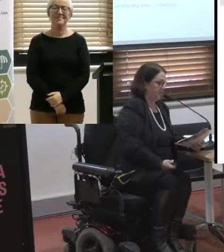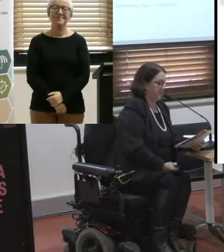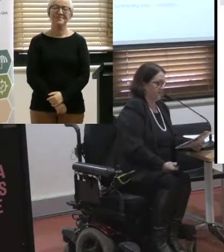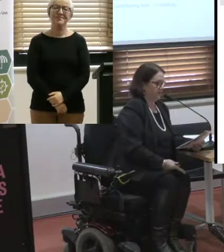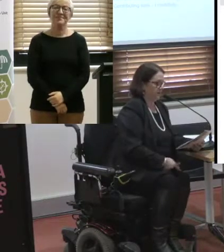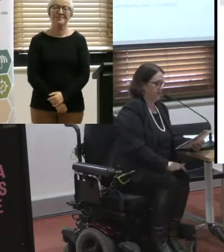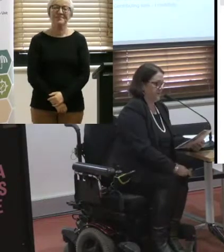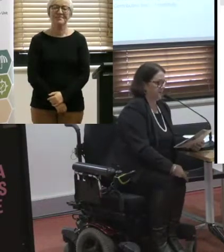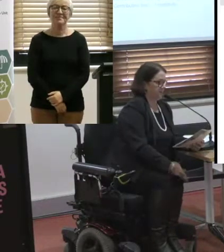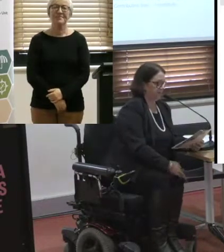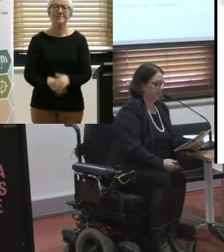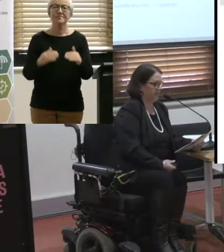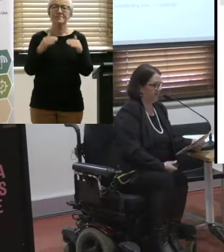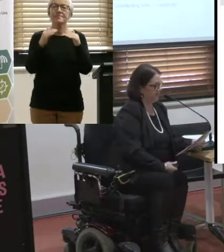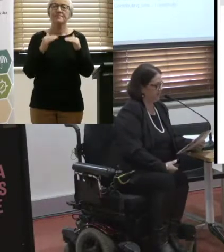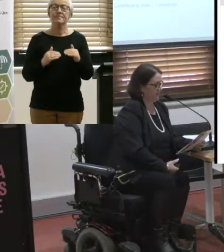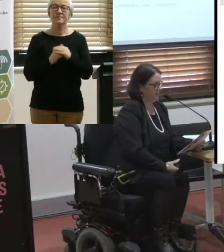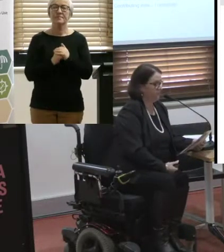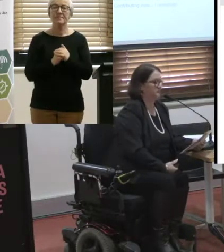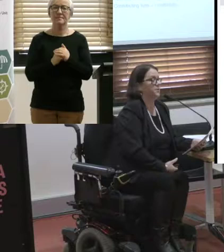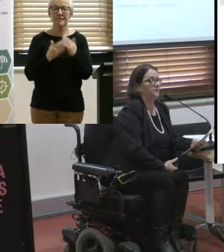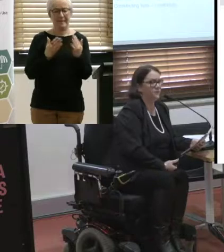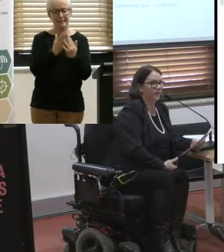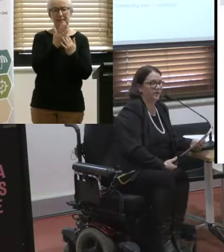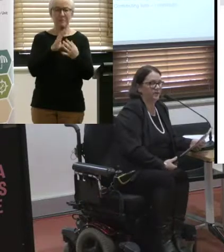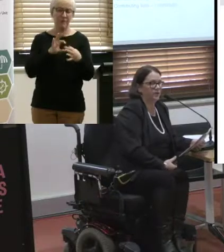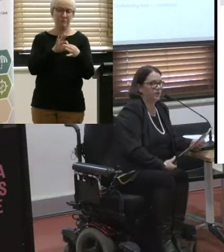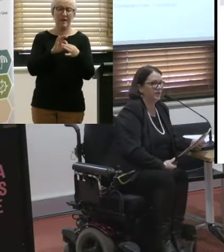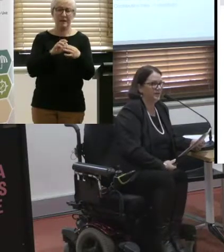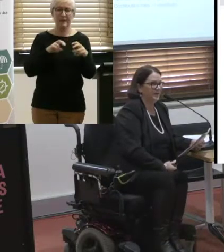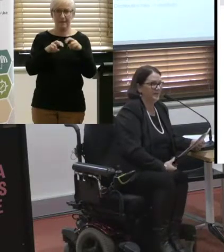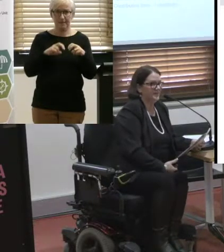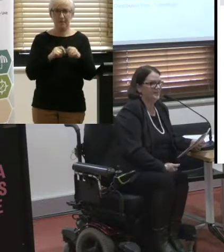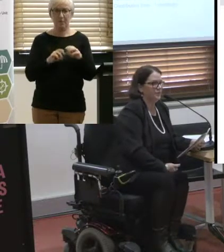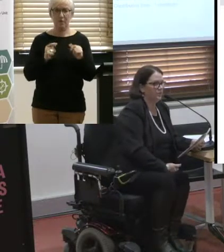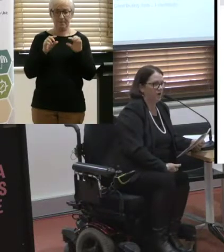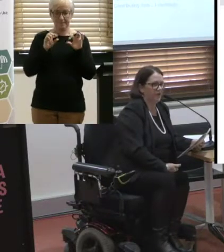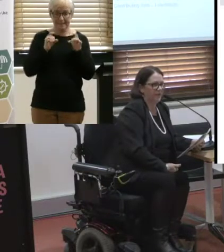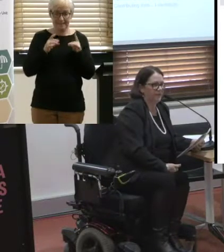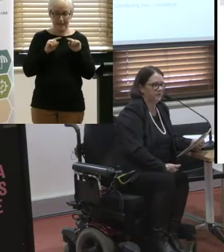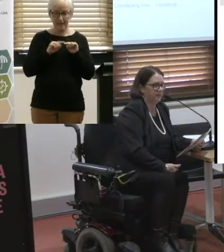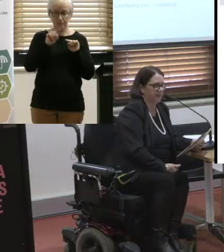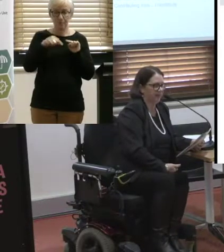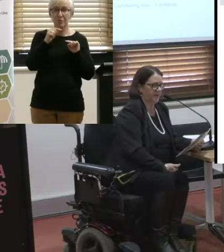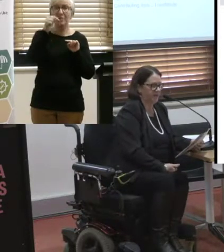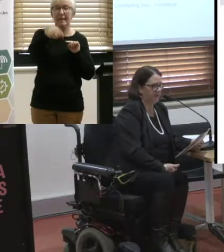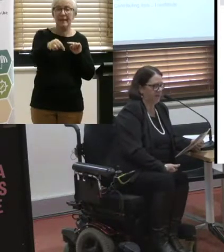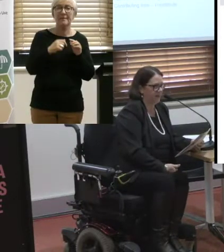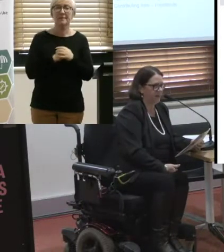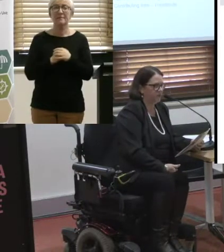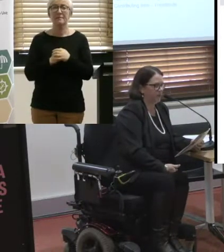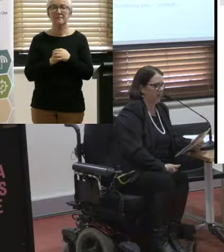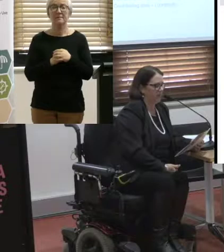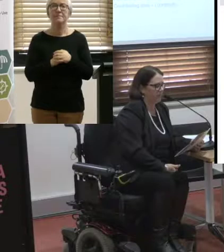OK, so accessibility-related activities include the point-to-point review. This has still not been, as a